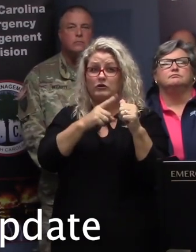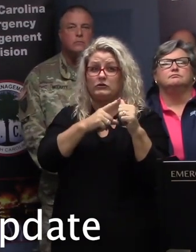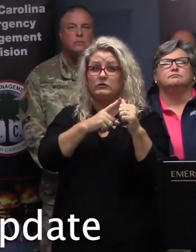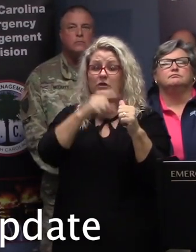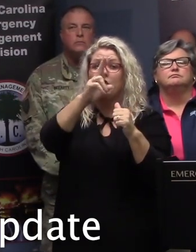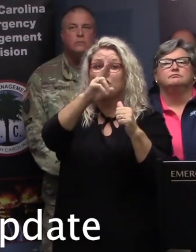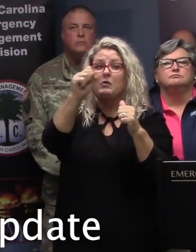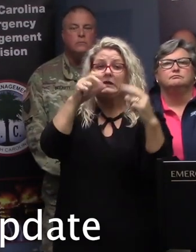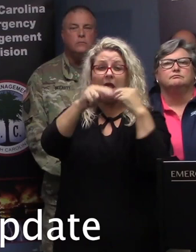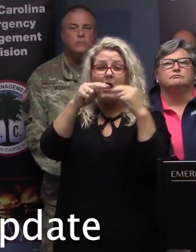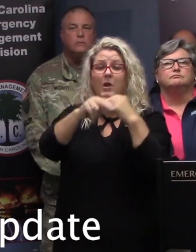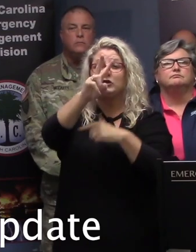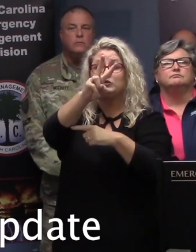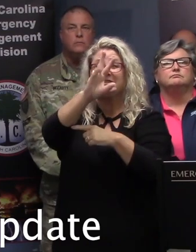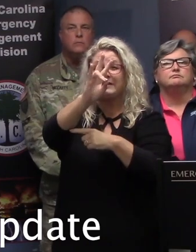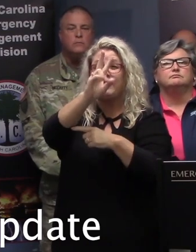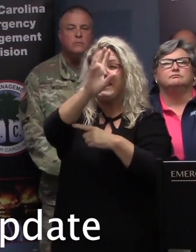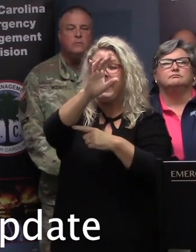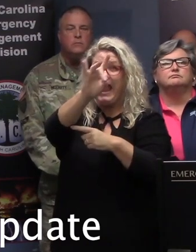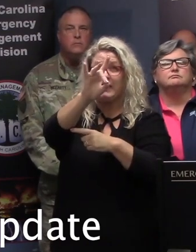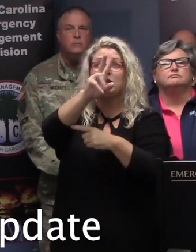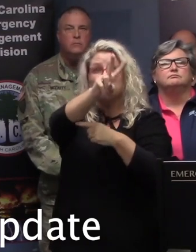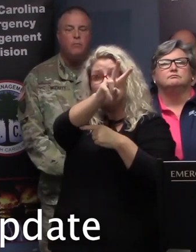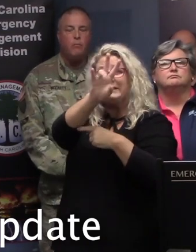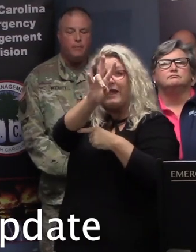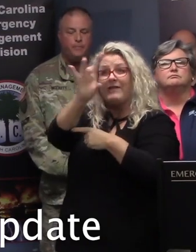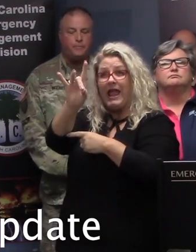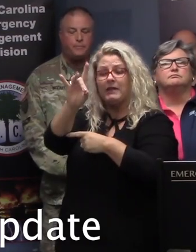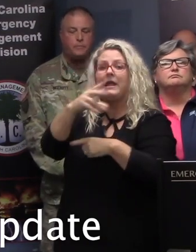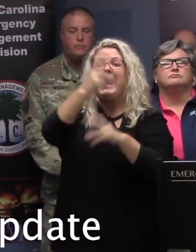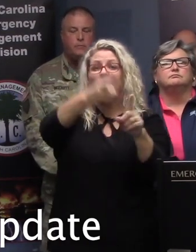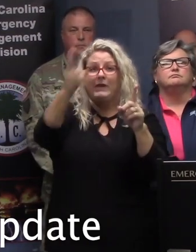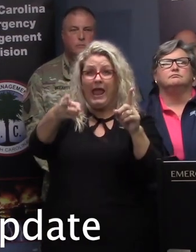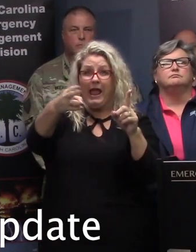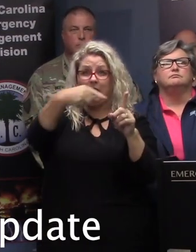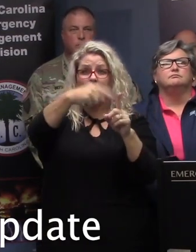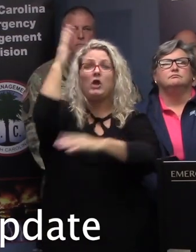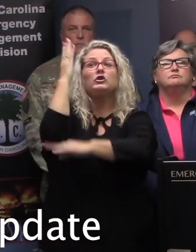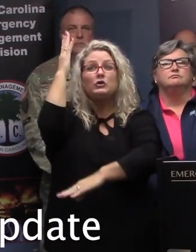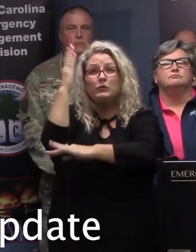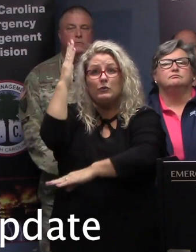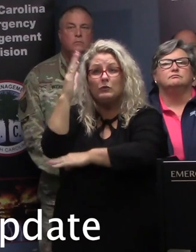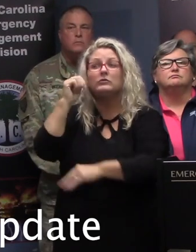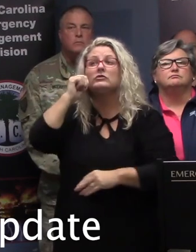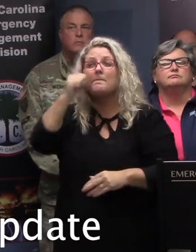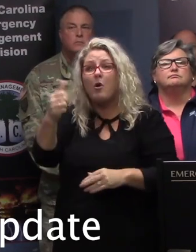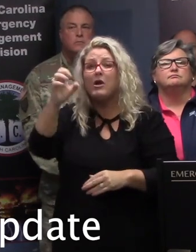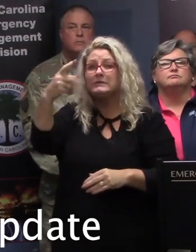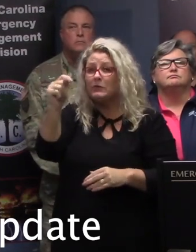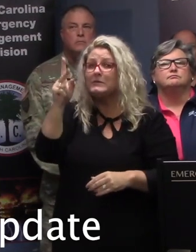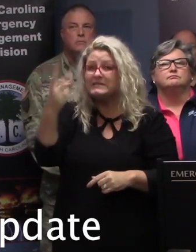278, which leaves Hilton Head Island starting at noon again. Noon, Monday, September the